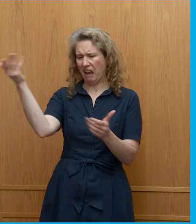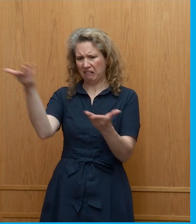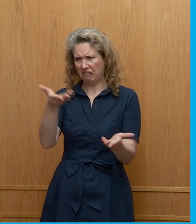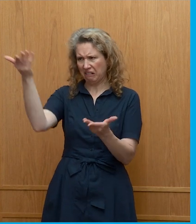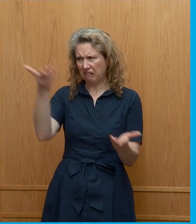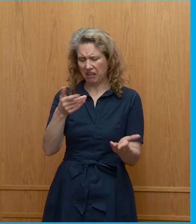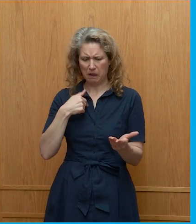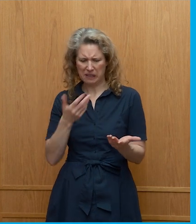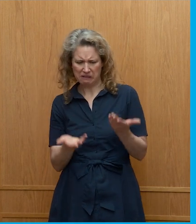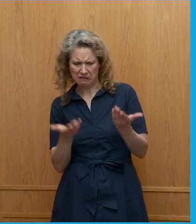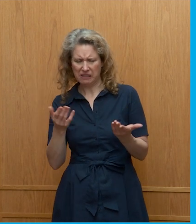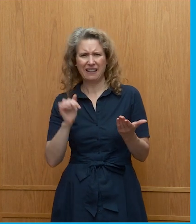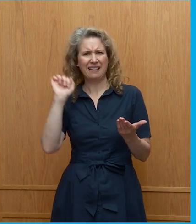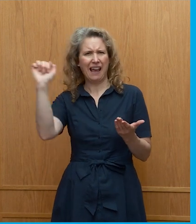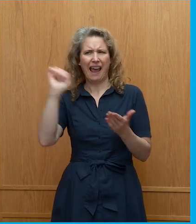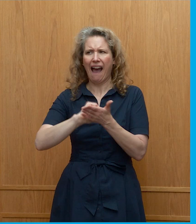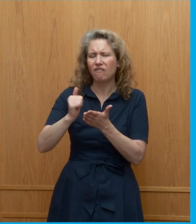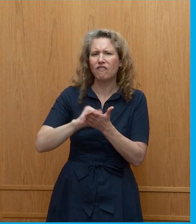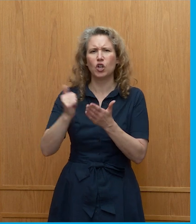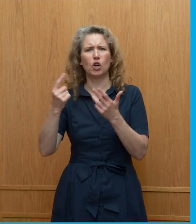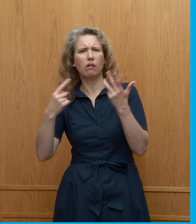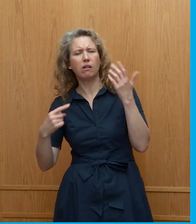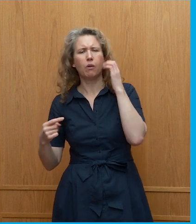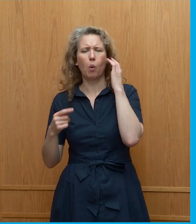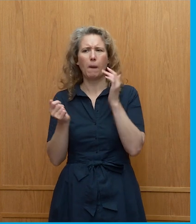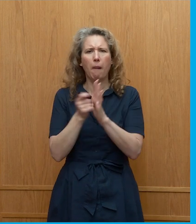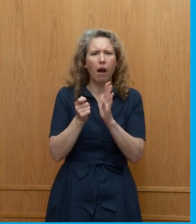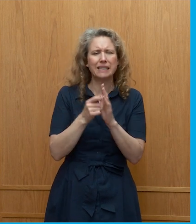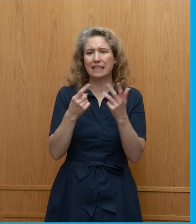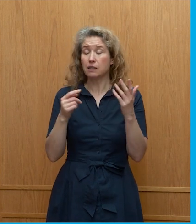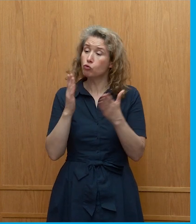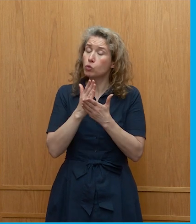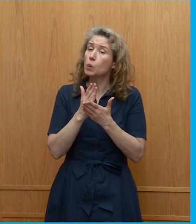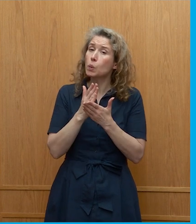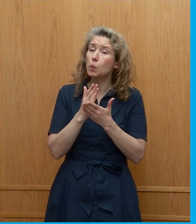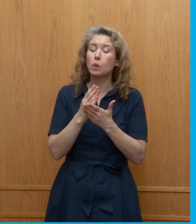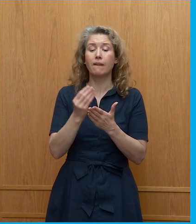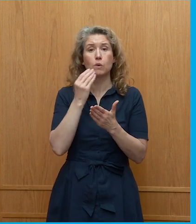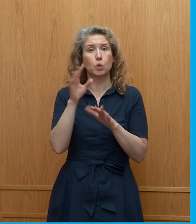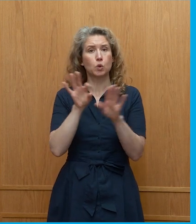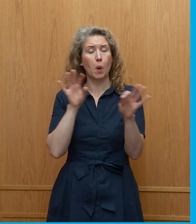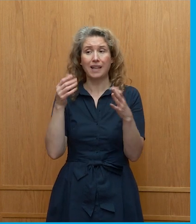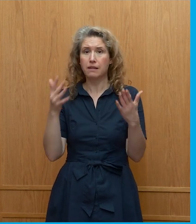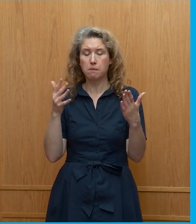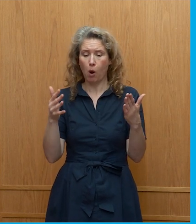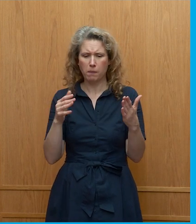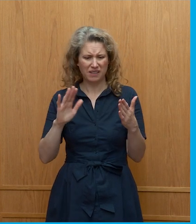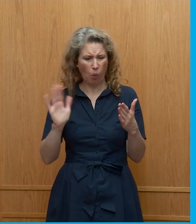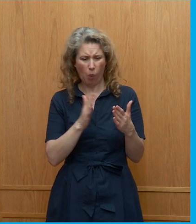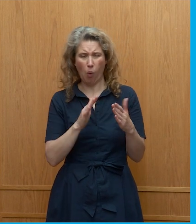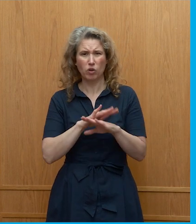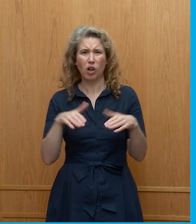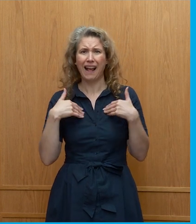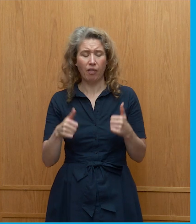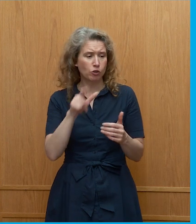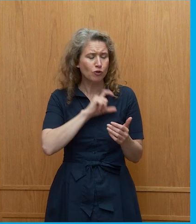things out in certain ways they have certain advertisements some marketing and and that's true i mean the food choice at the moment is for all the unhealthy products for the